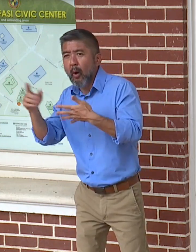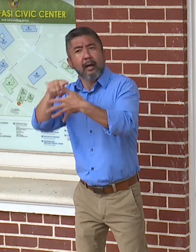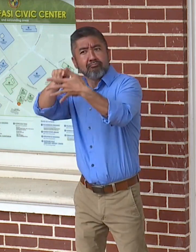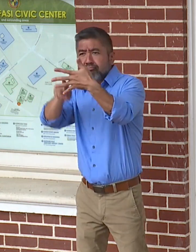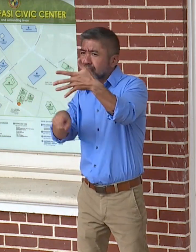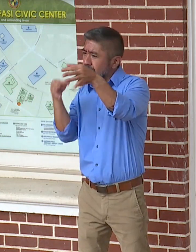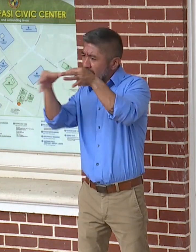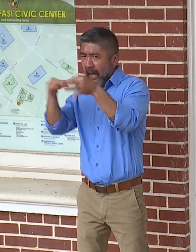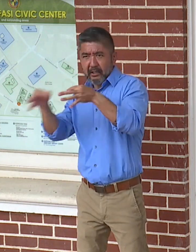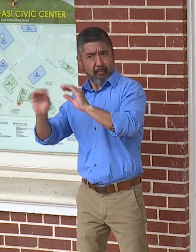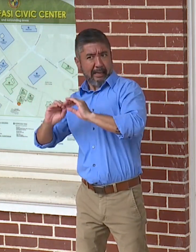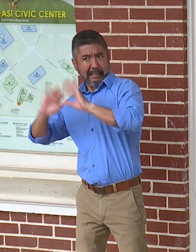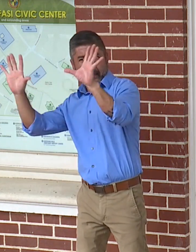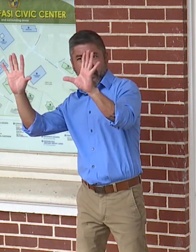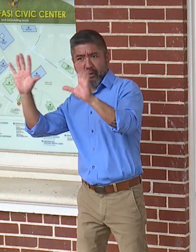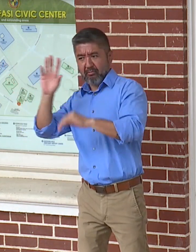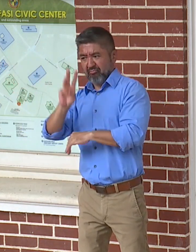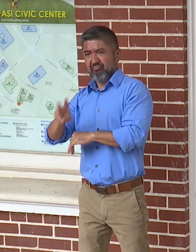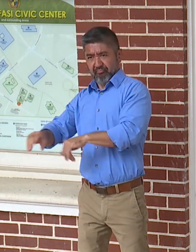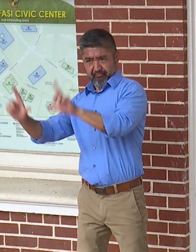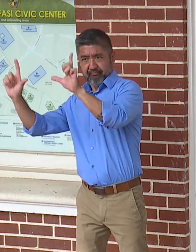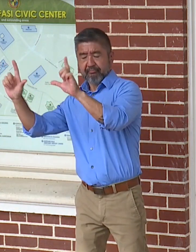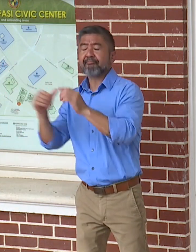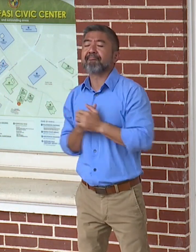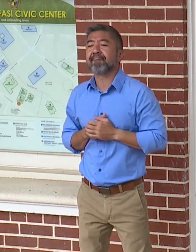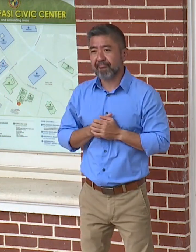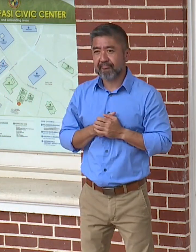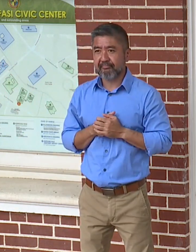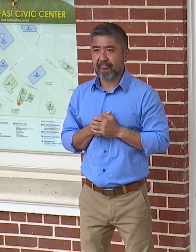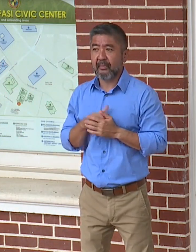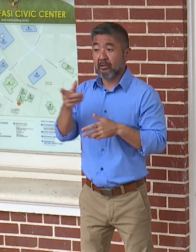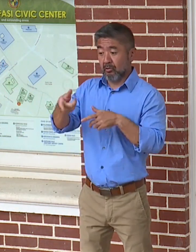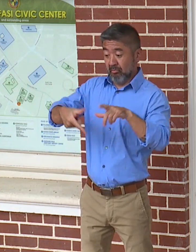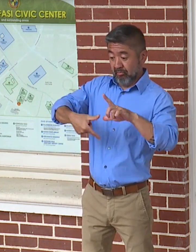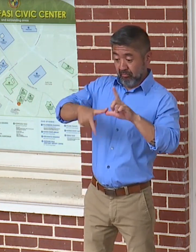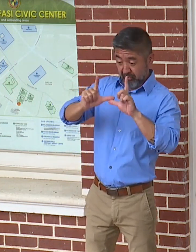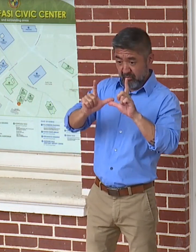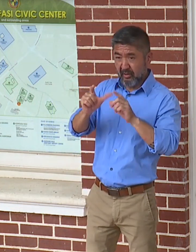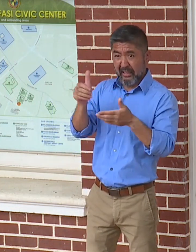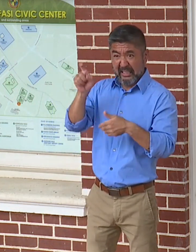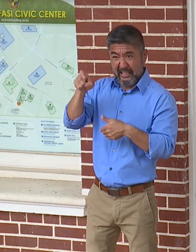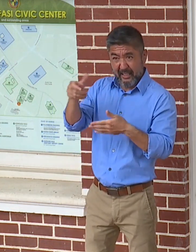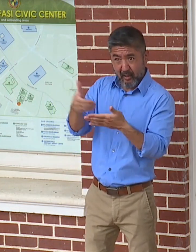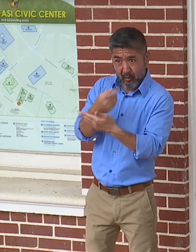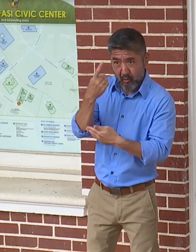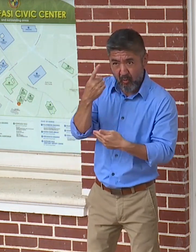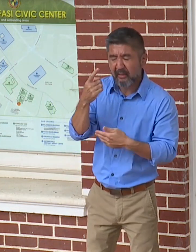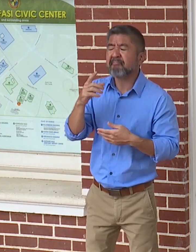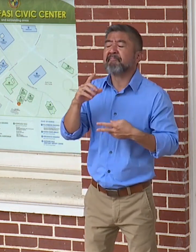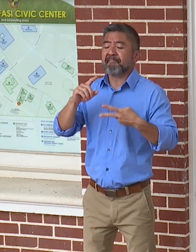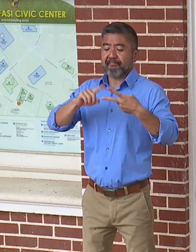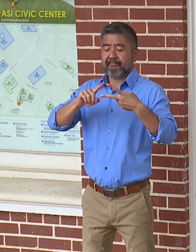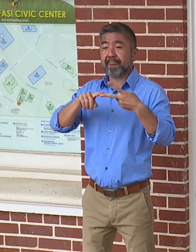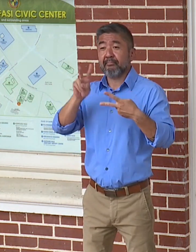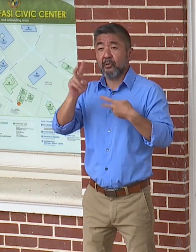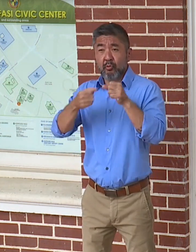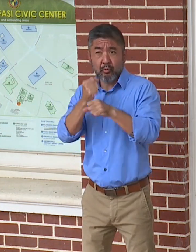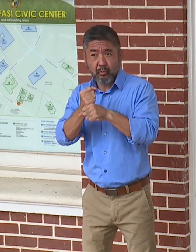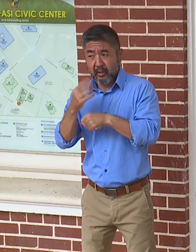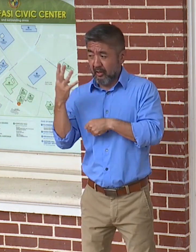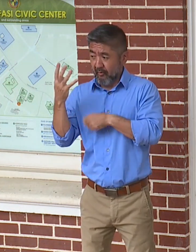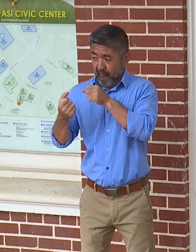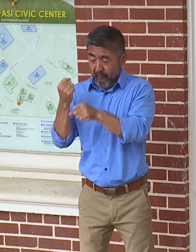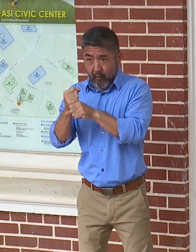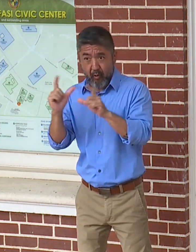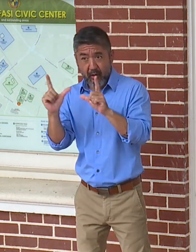clear for you. Now, other than duplicate requests, two-year licenses, four-year licenses